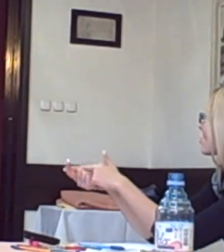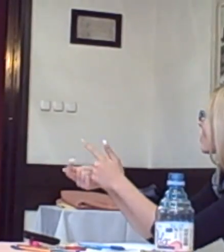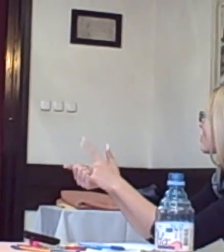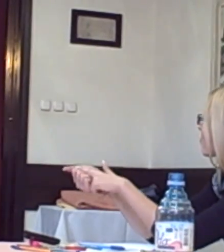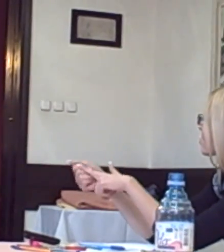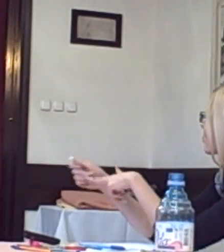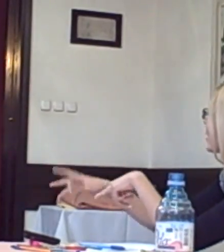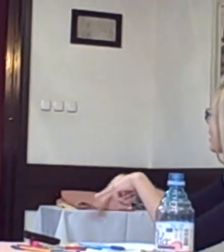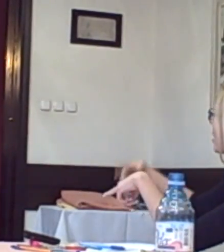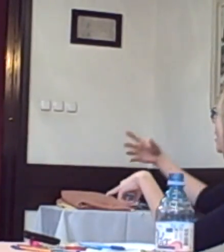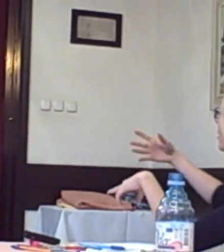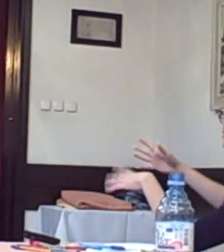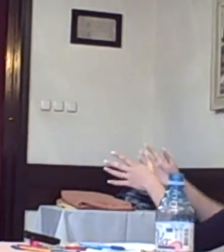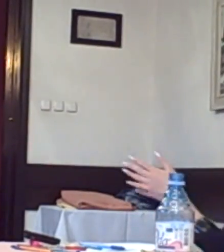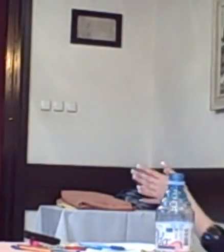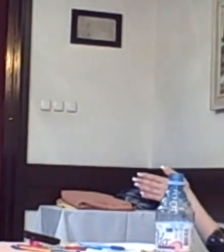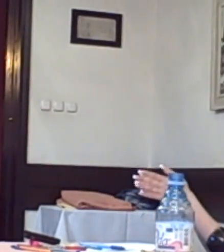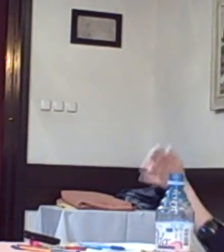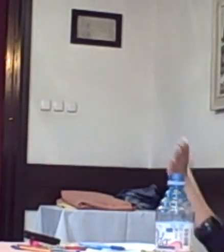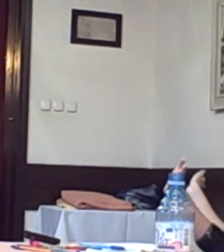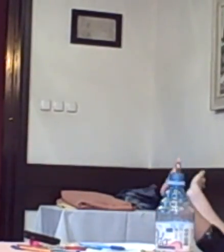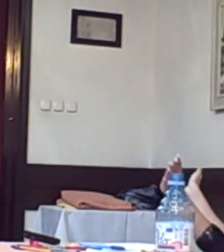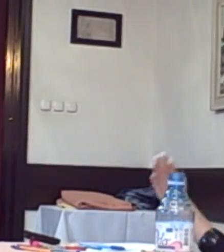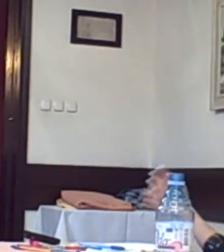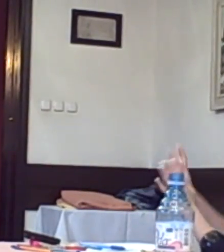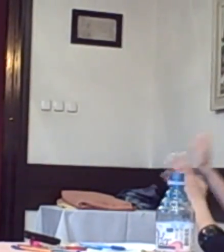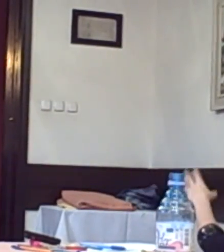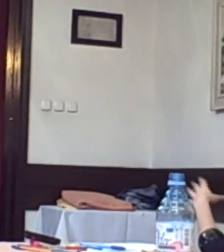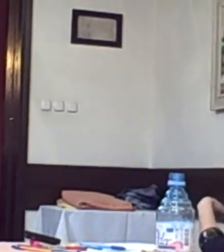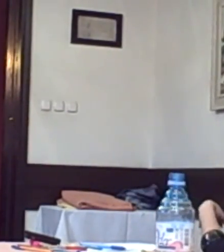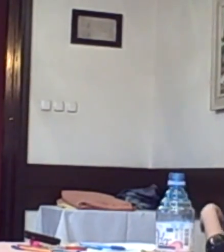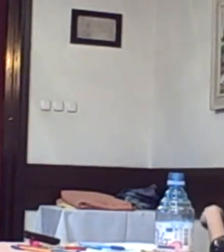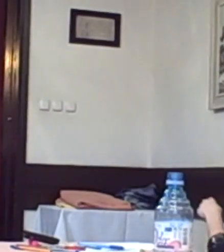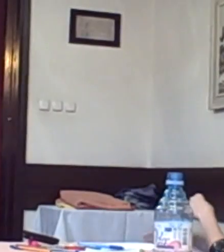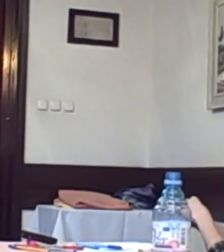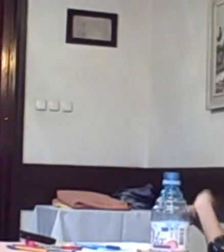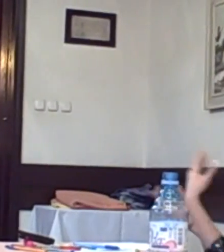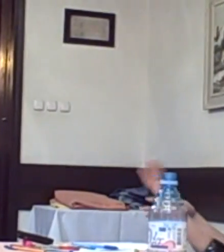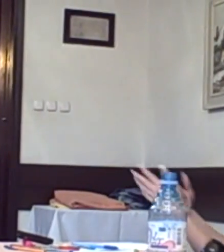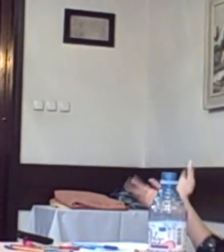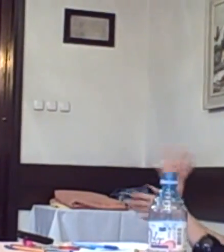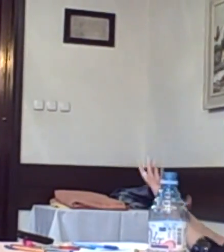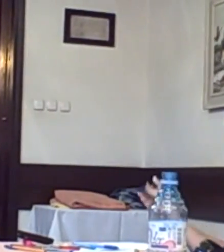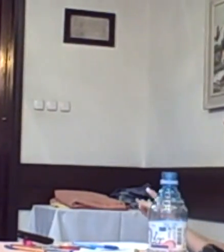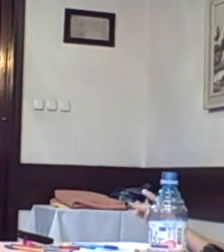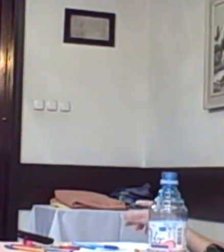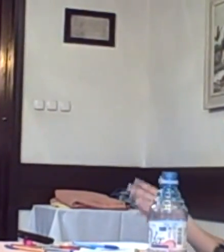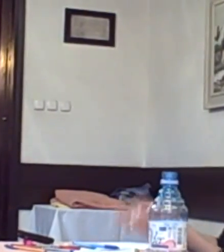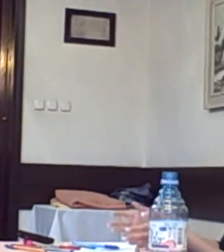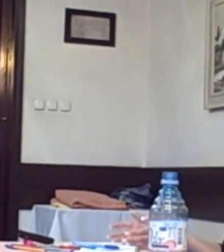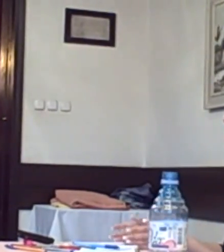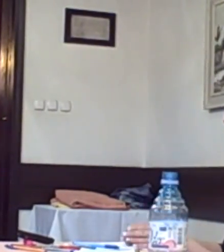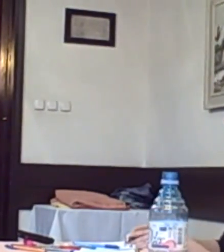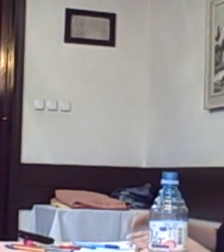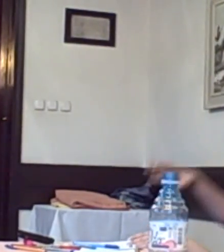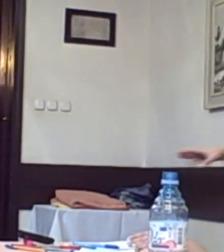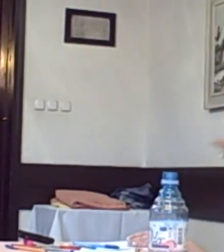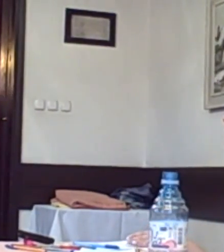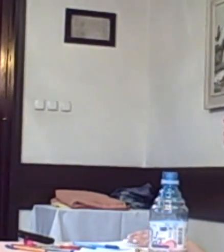so on and so forth. So it's, like, the alternative of spending money, as you've said, like, how can you buy shoes? I that's difference because, yeah, we can't